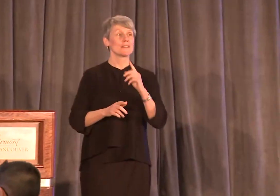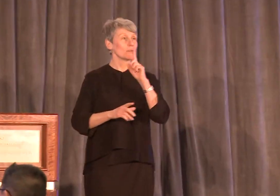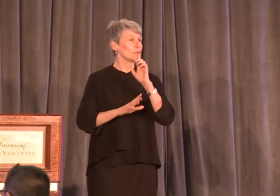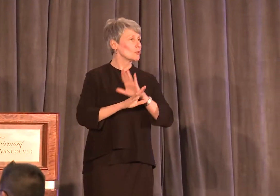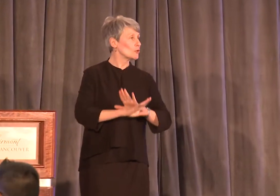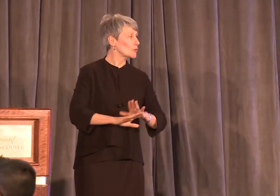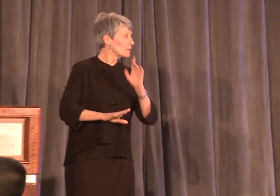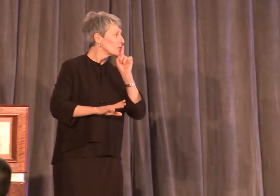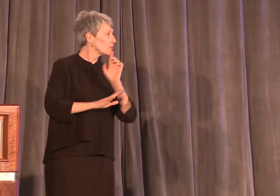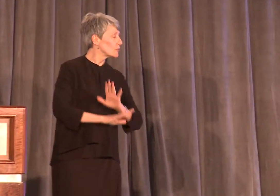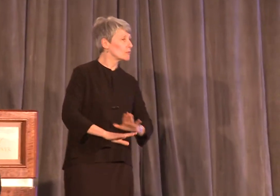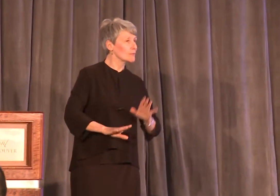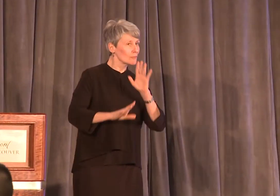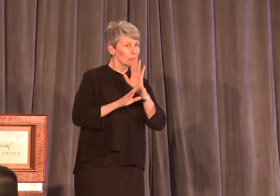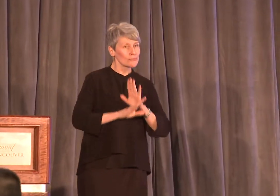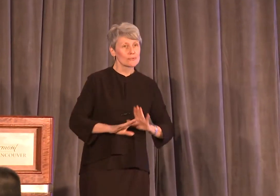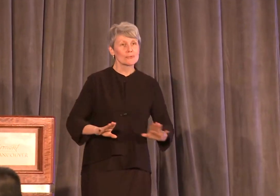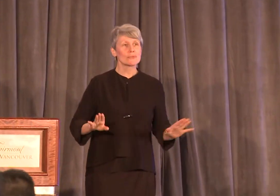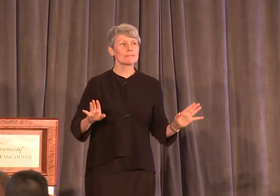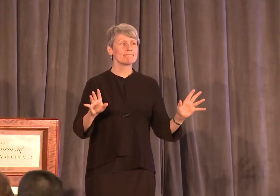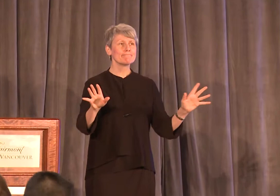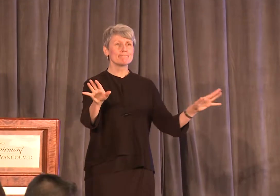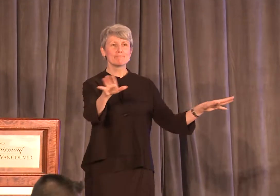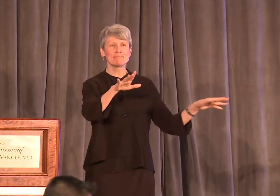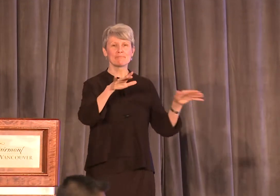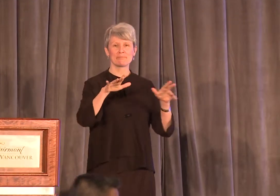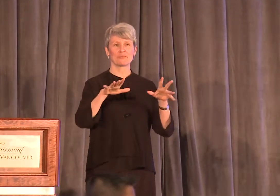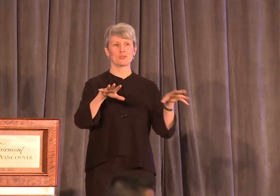Everyone, find your way back to your seats.